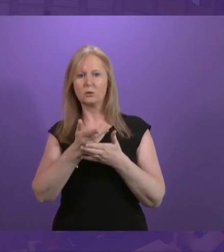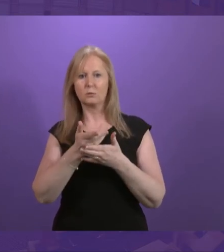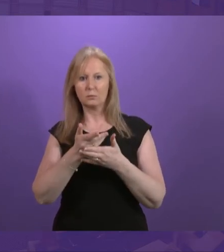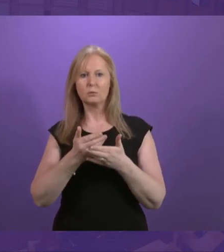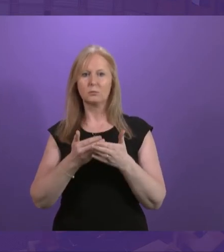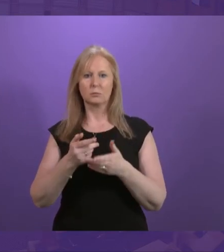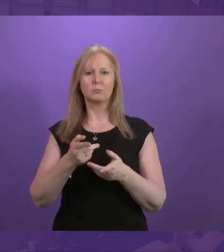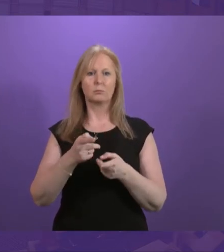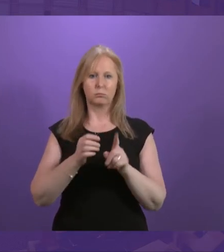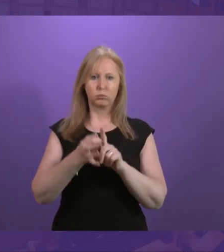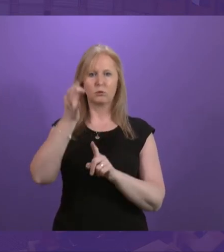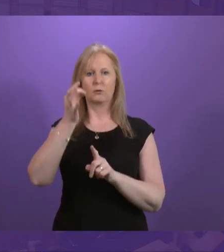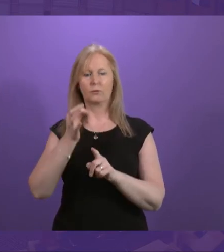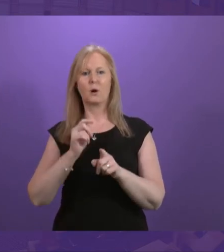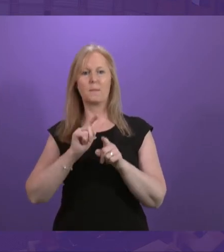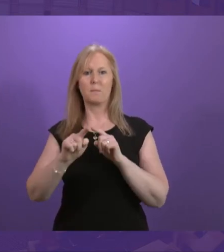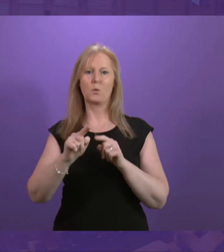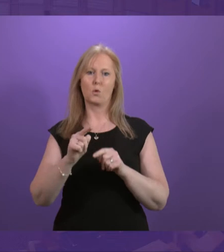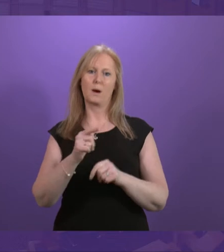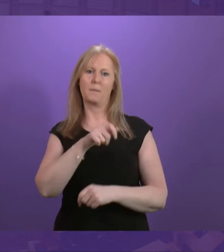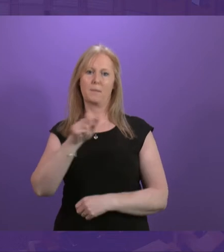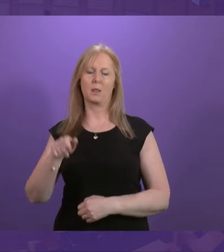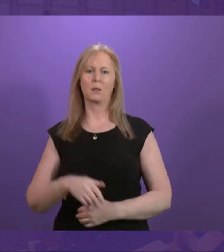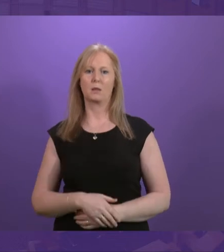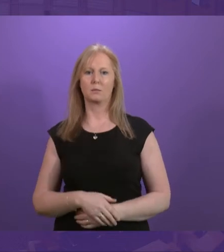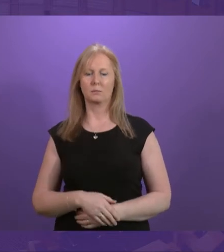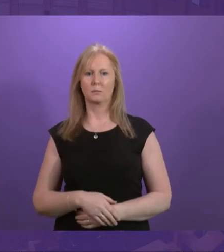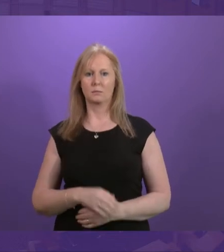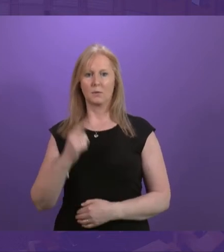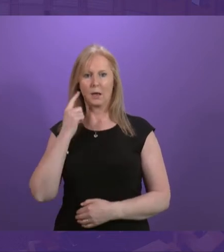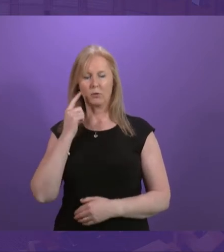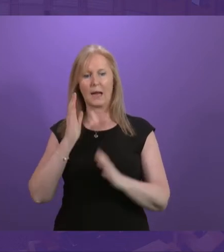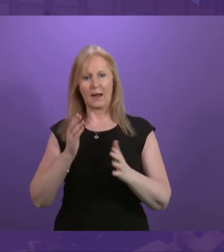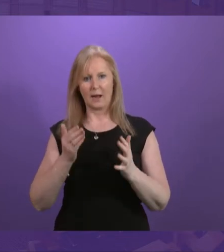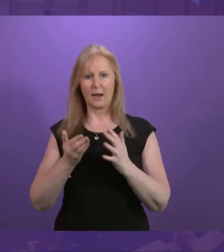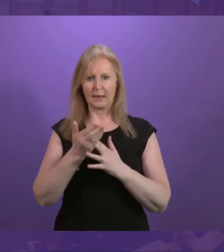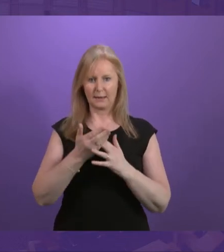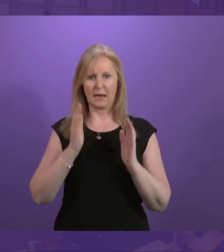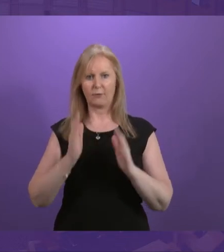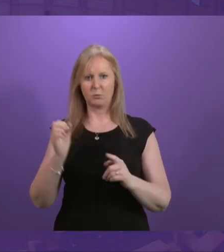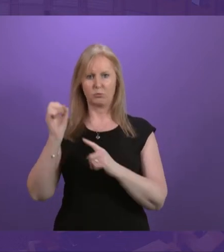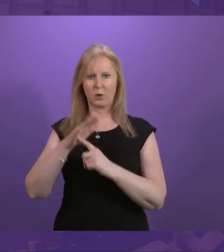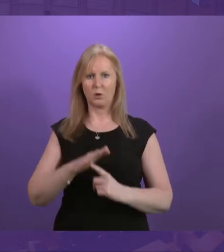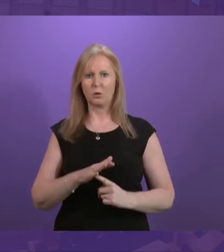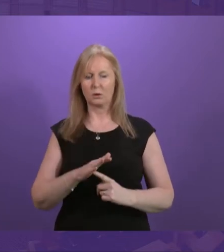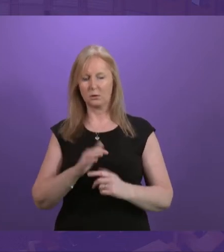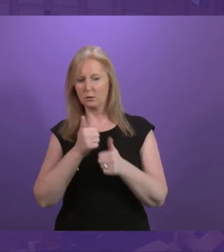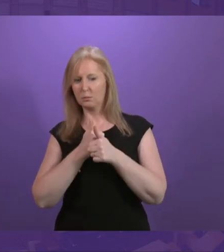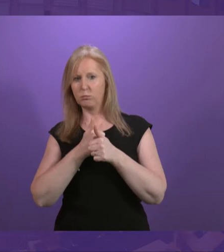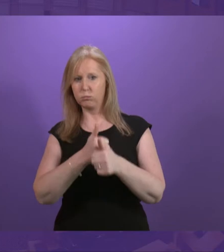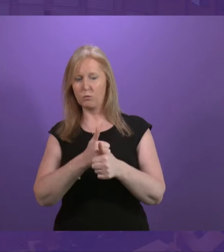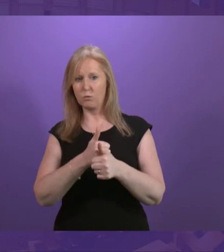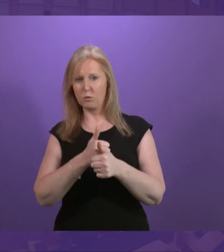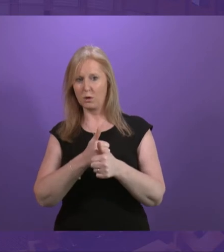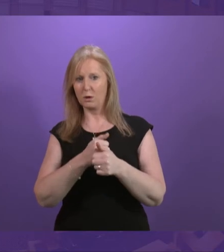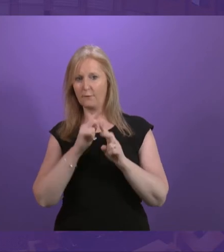for more people. Hearing access needs to be a priority and I support the ideas of Ears' view that